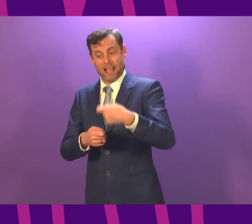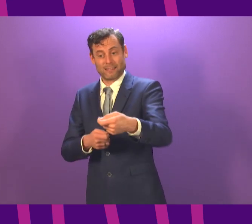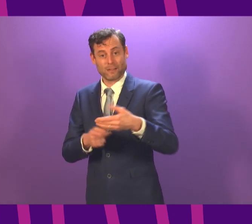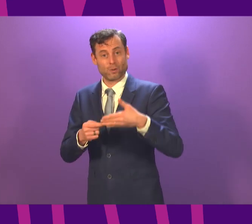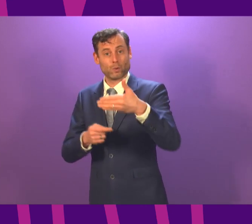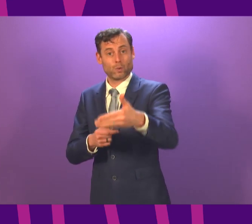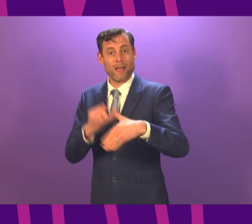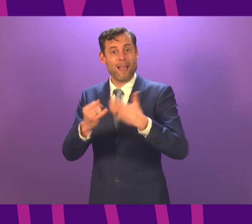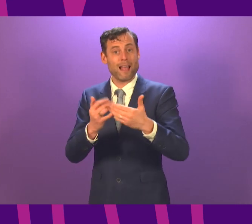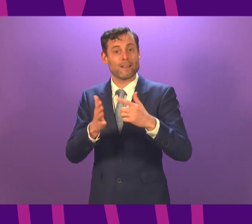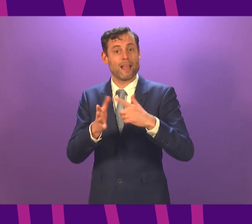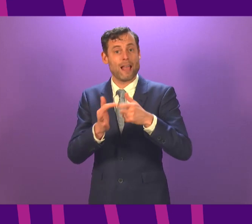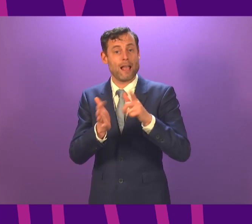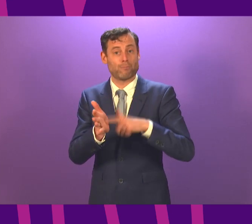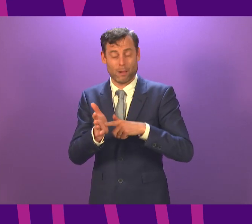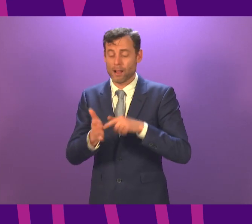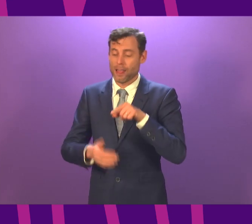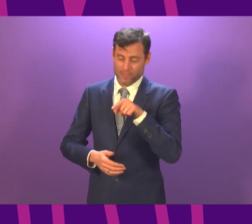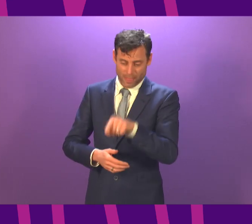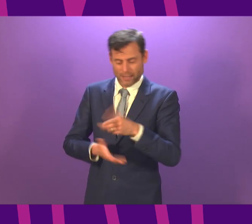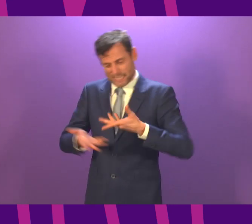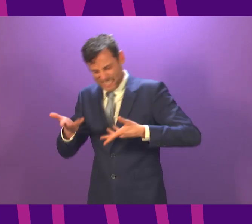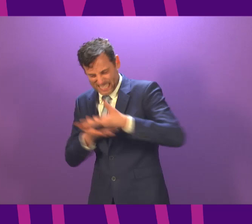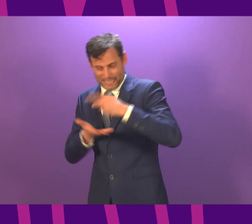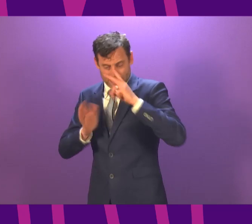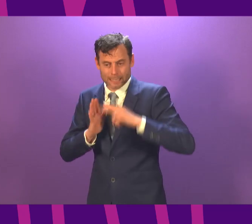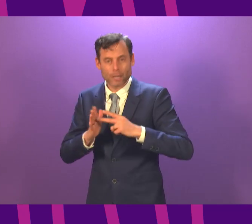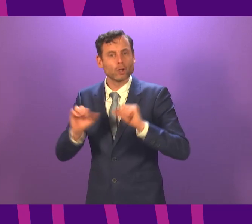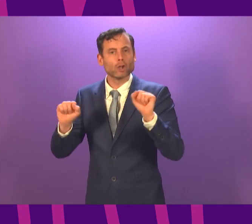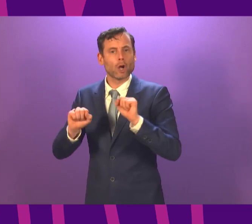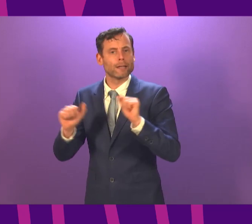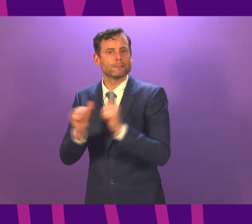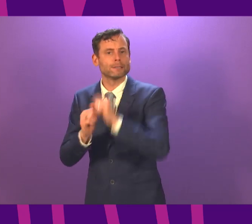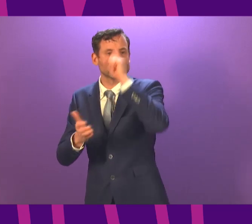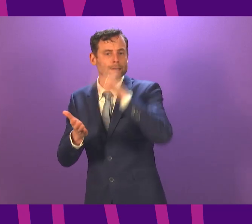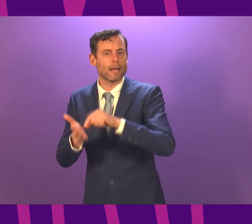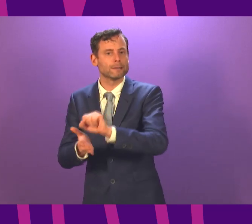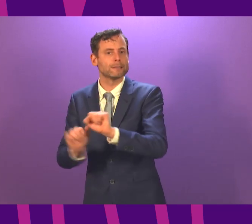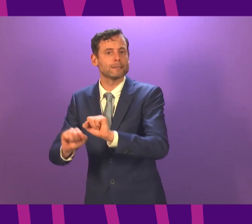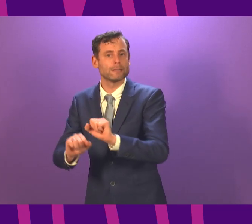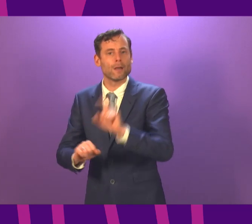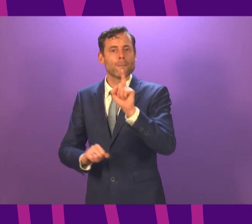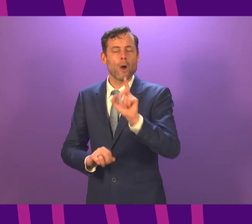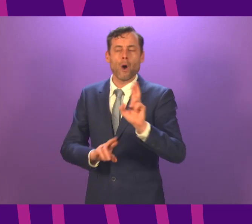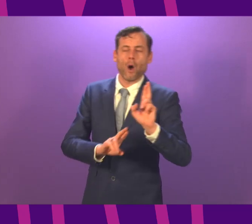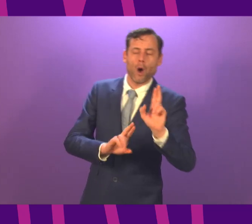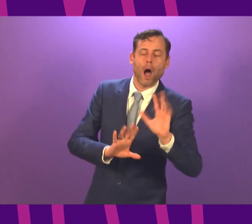final decision that I'm sure the Minister has or is in the process of taking and will set out in due course but can I just say and hopefully this will give a